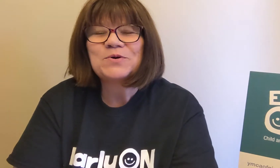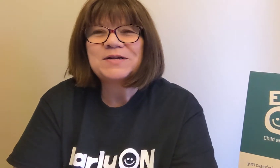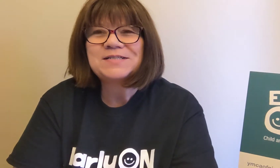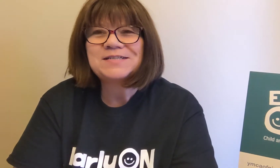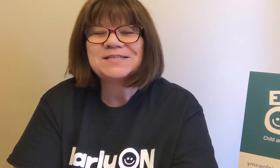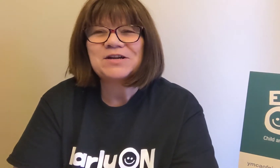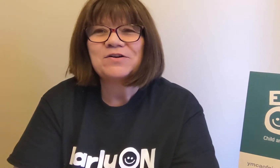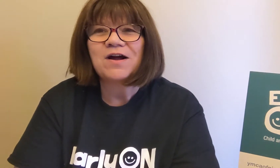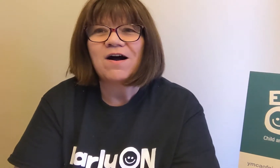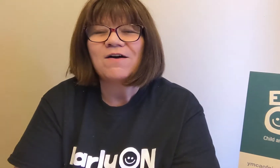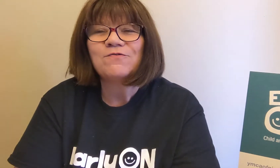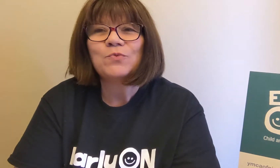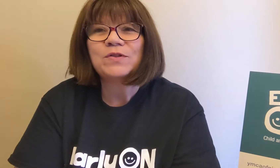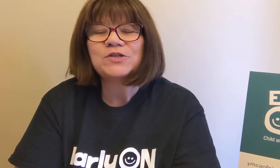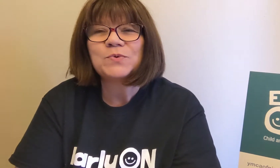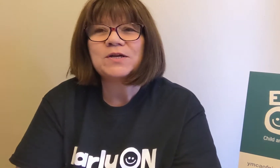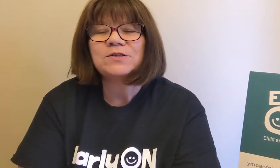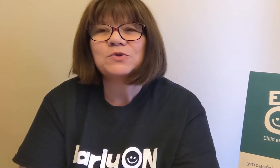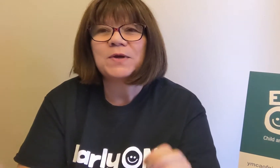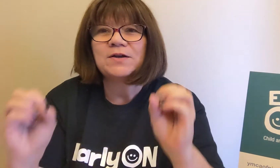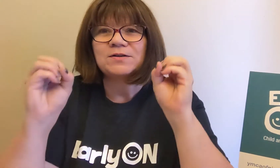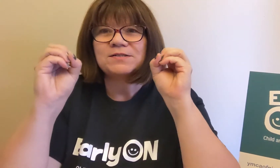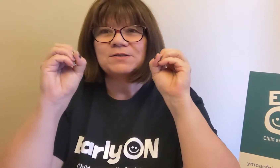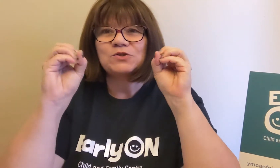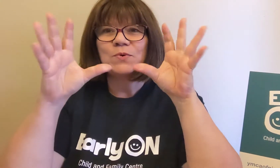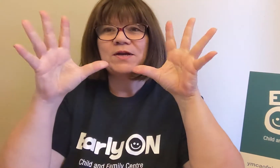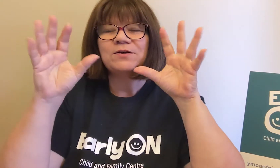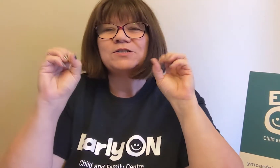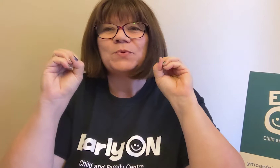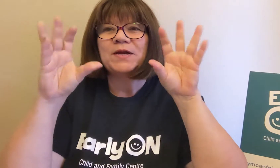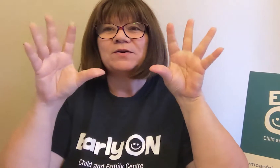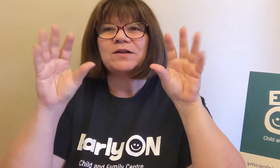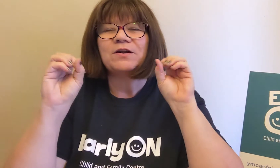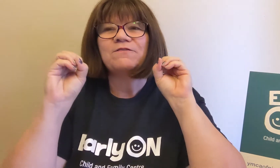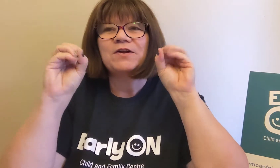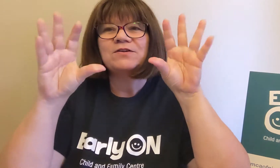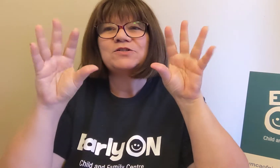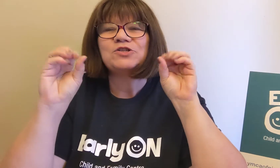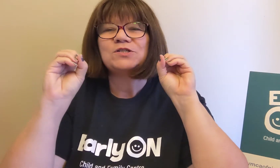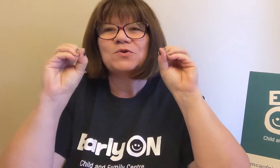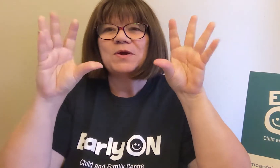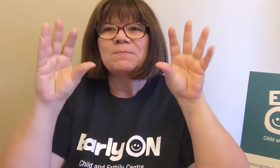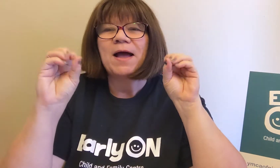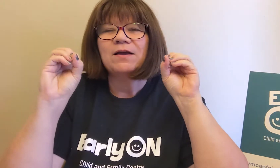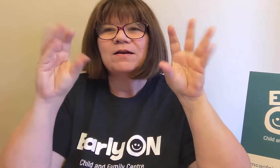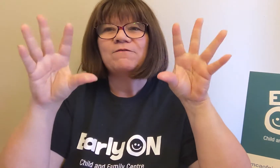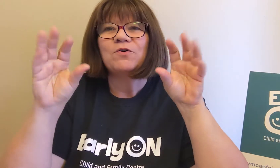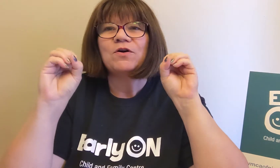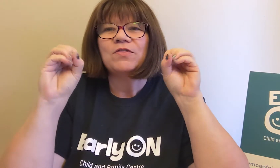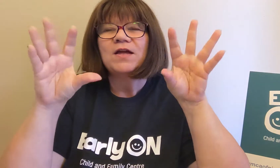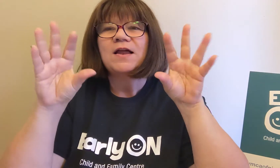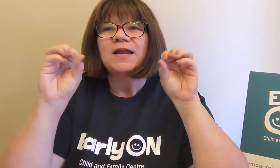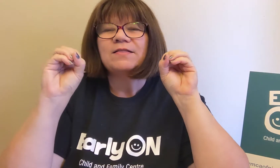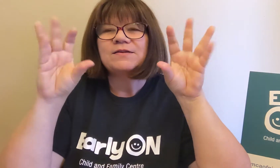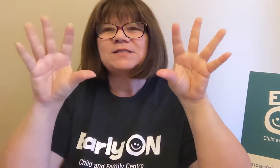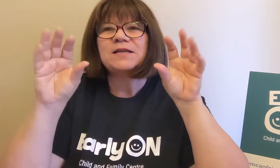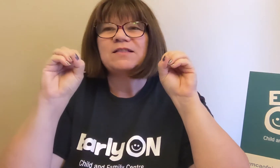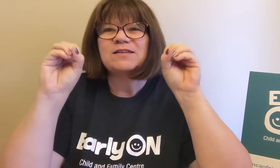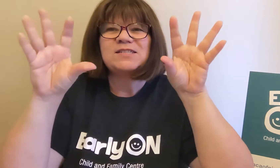going to start off with twinkle twinkle so twinkle twinkle and our fingers are just going back and forth like this like the